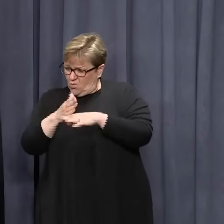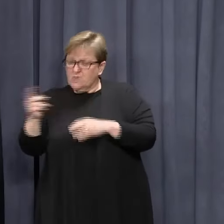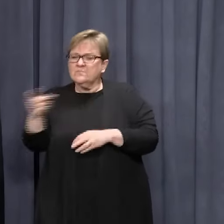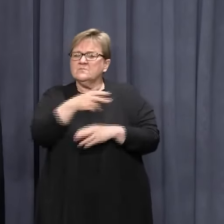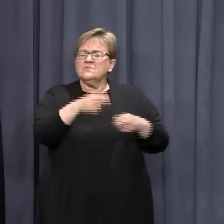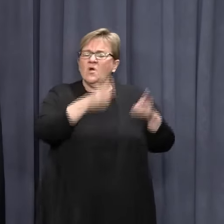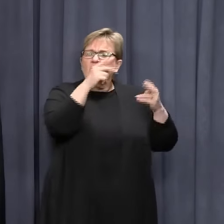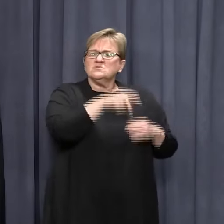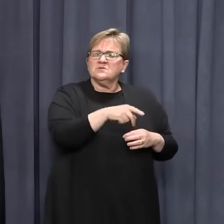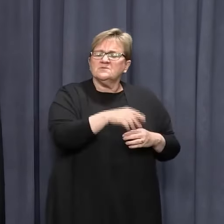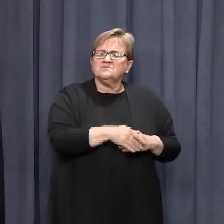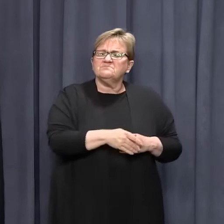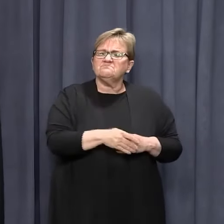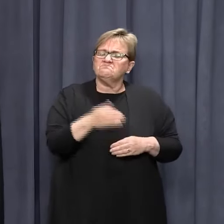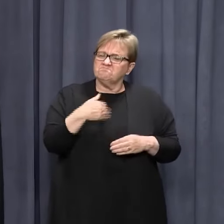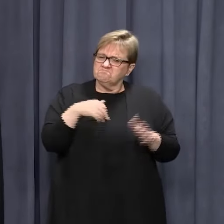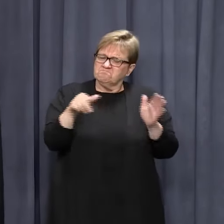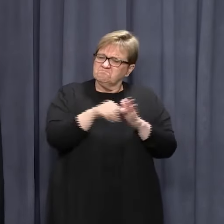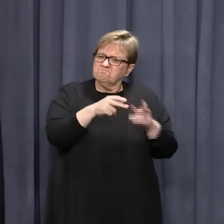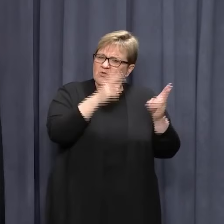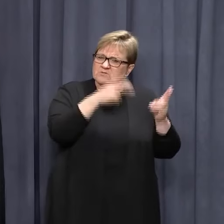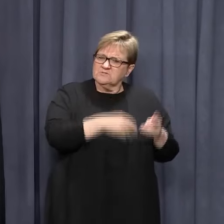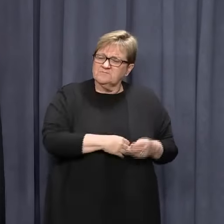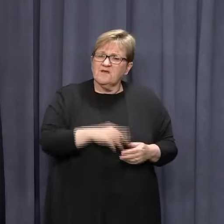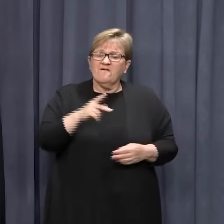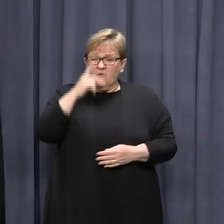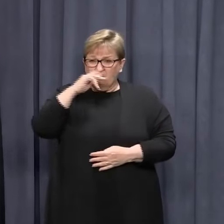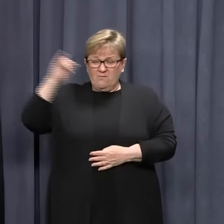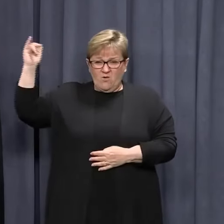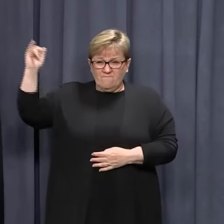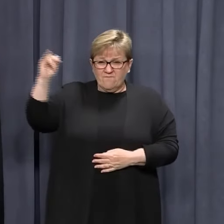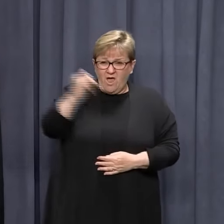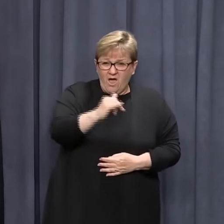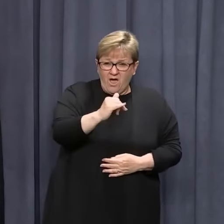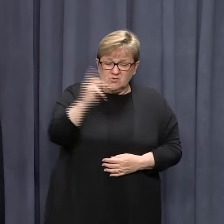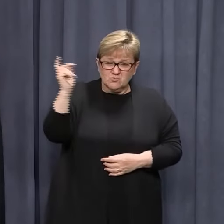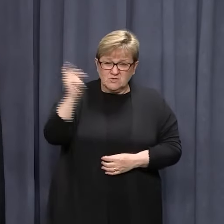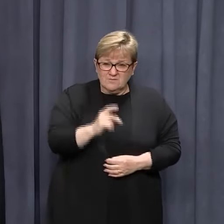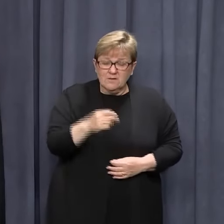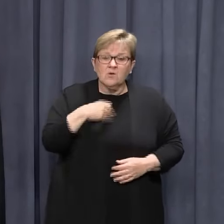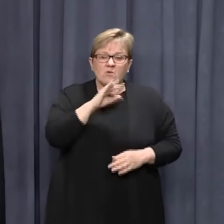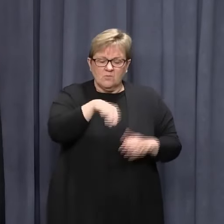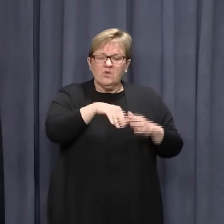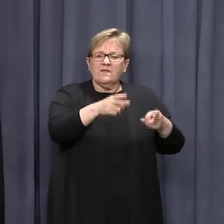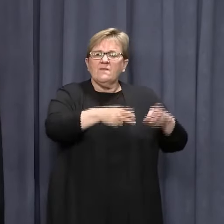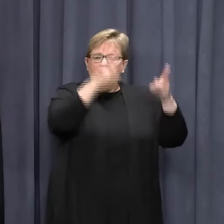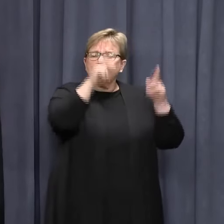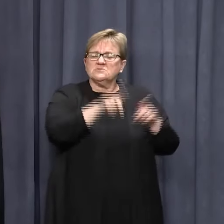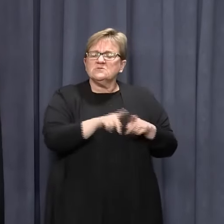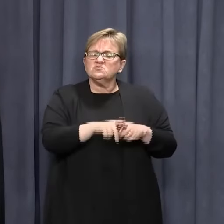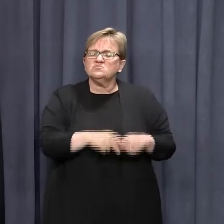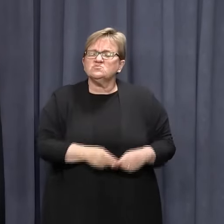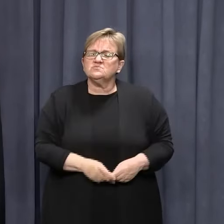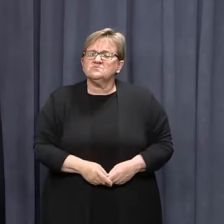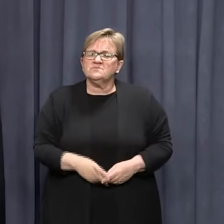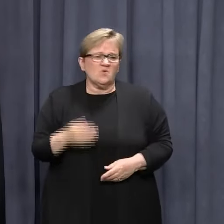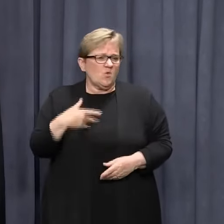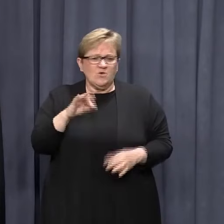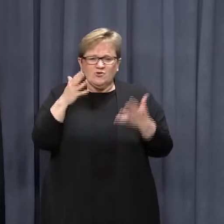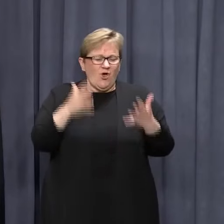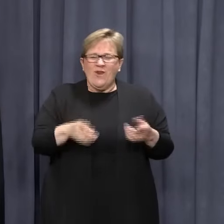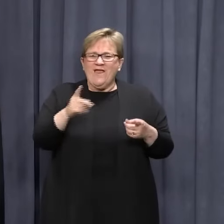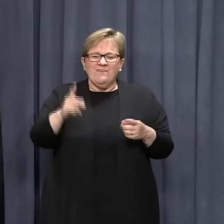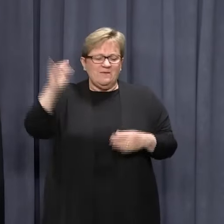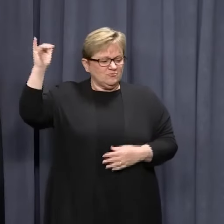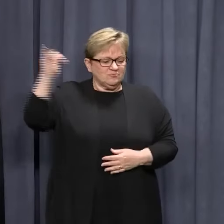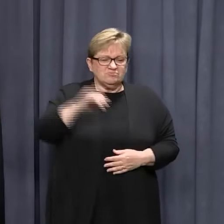in sort of apartments or the like. We put them in hotels. For flight crew coming in, we put them all in a hotel. We didn't allow them